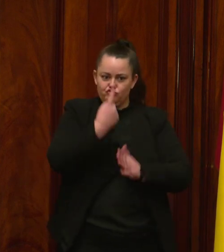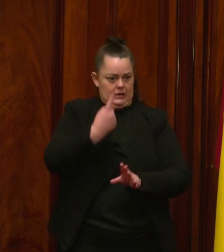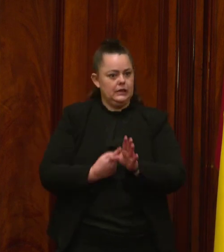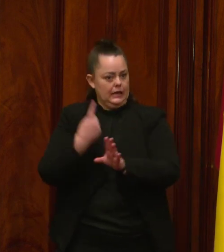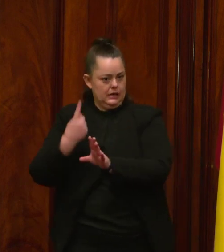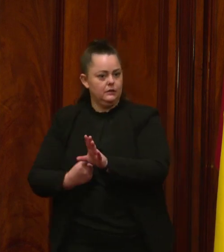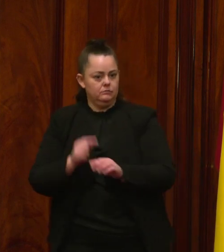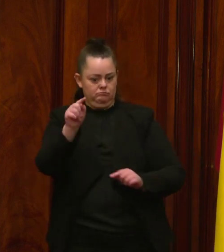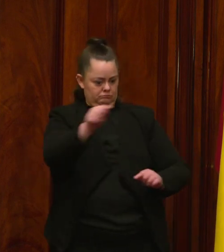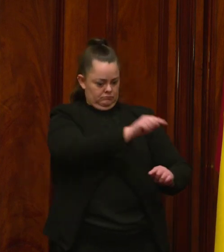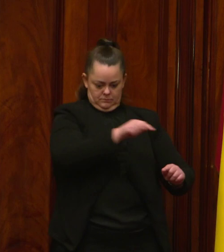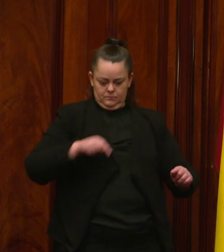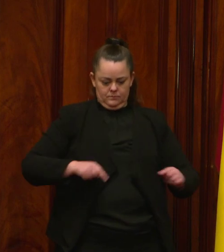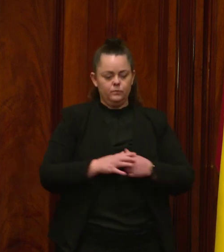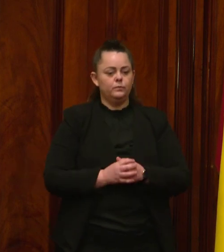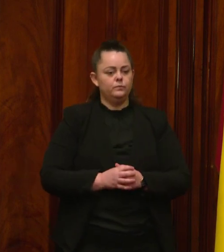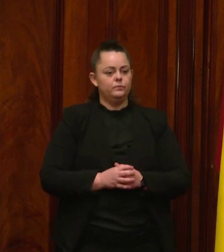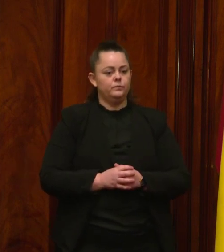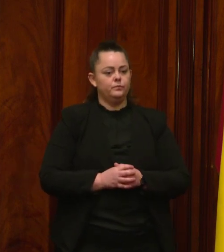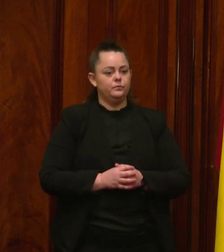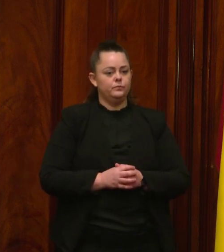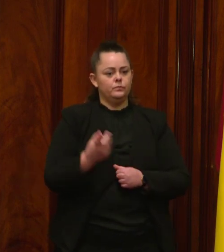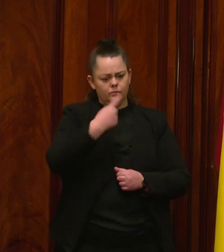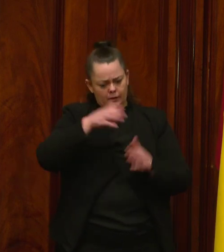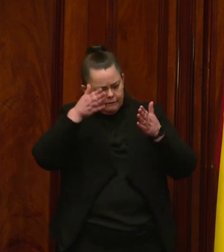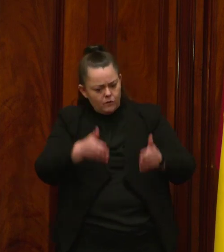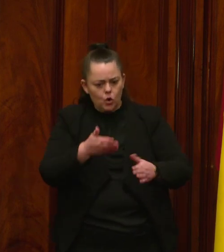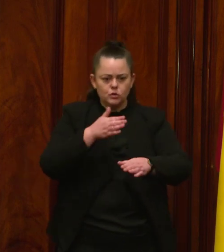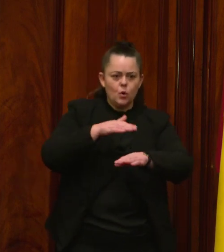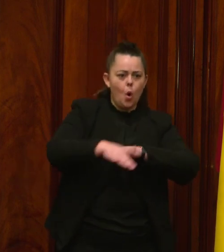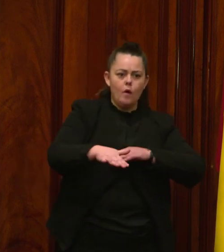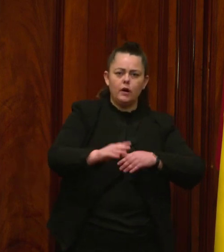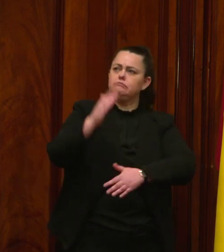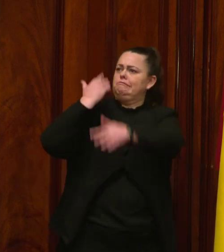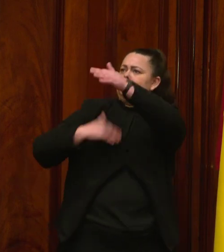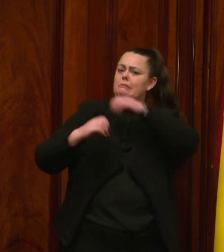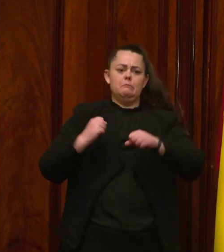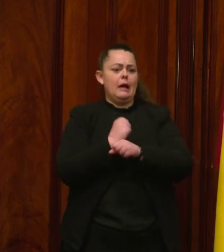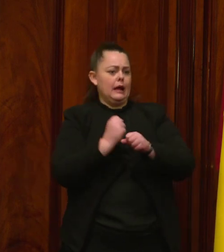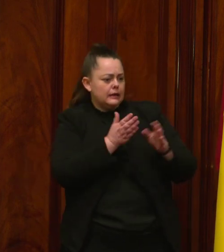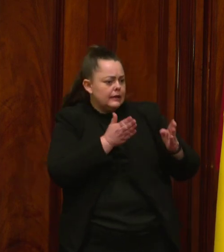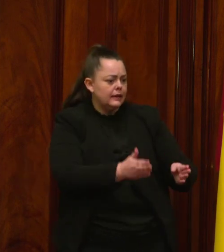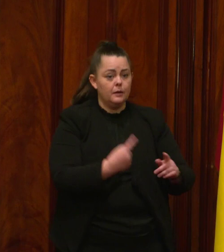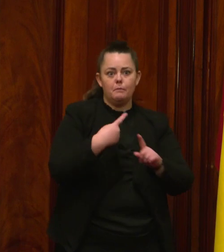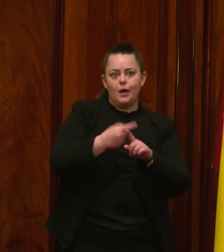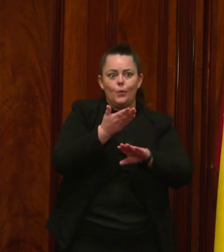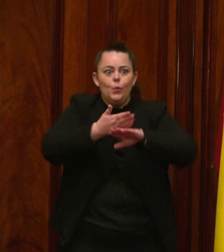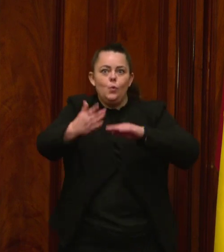three sites. Their focus will be traditional and advanced manufacturing techniques and technologies.